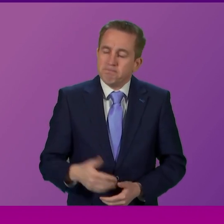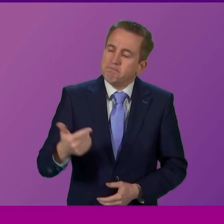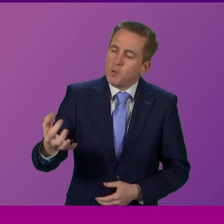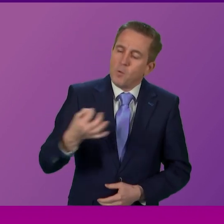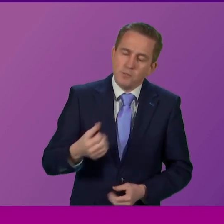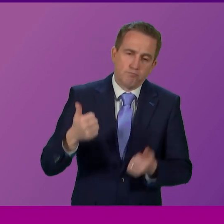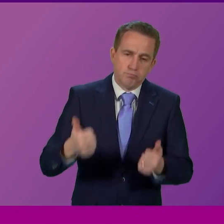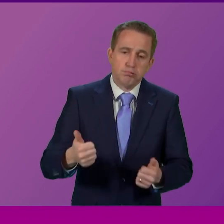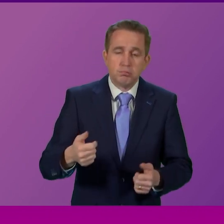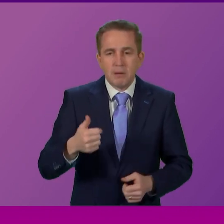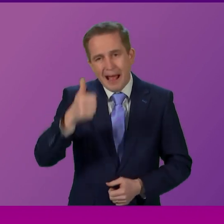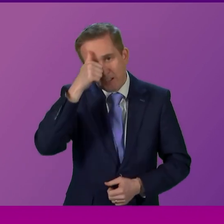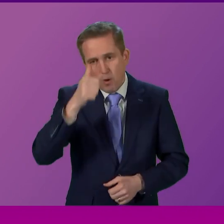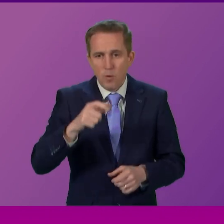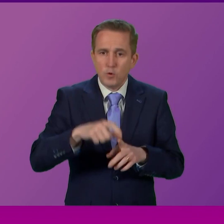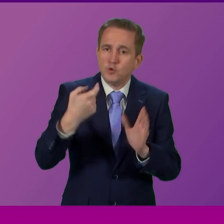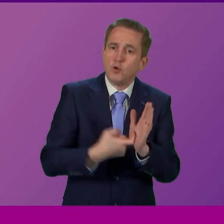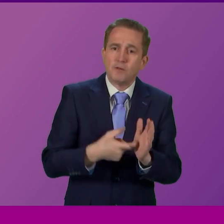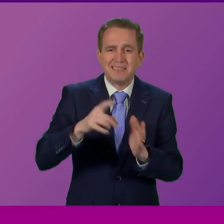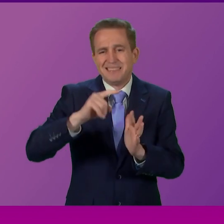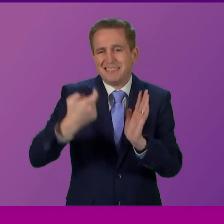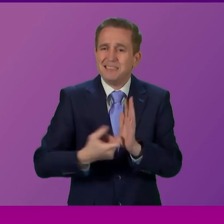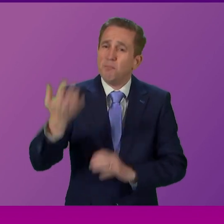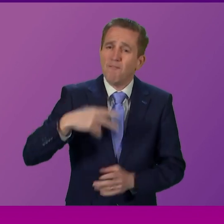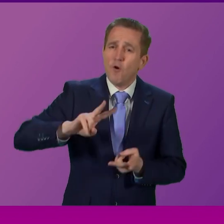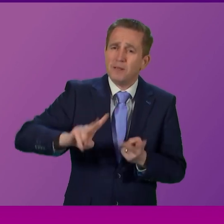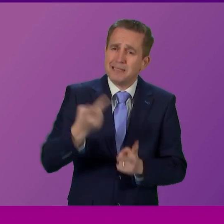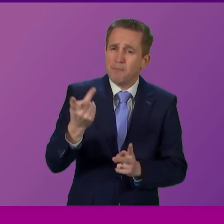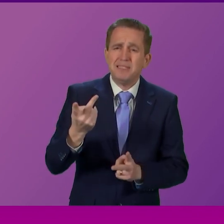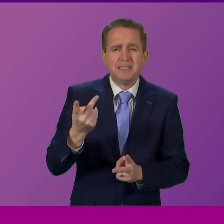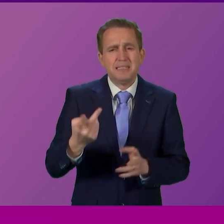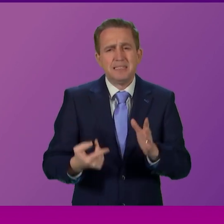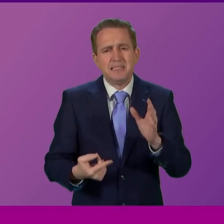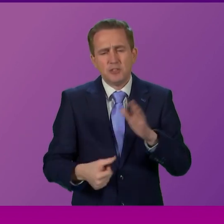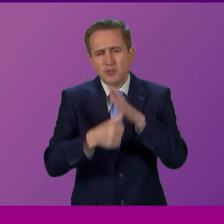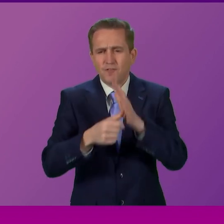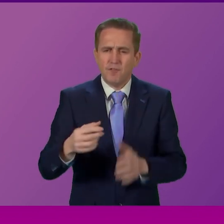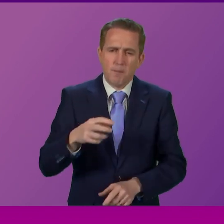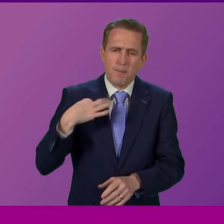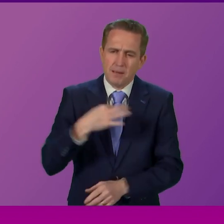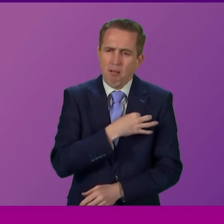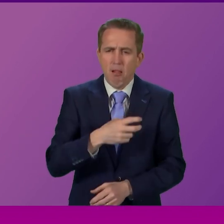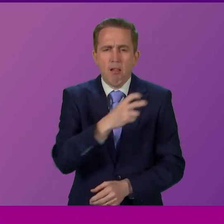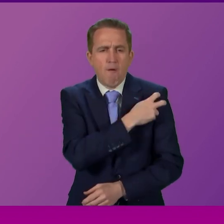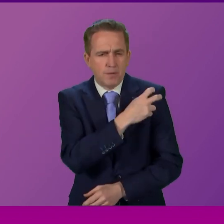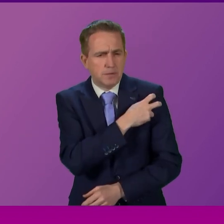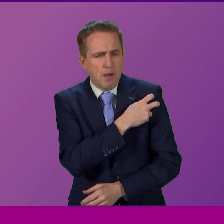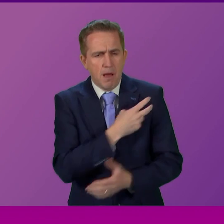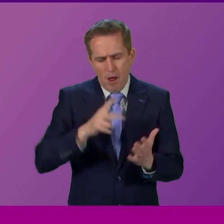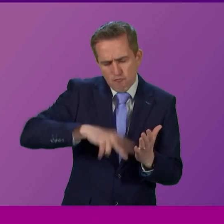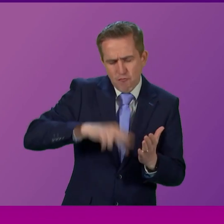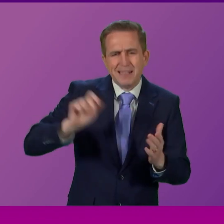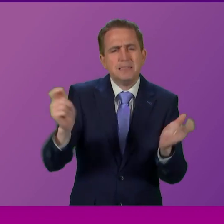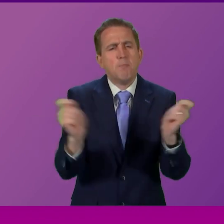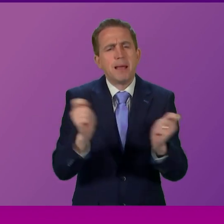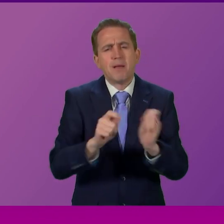question. I of course know Dr Dave Cesar used to be one of our Deputy Chief Medical Officers here in the Government. grateful for the work he's done and I read his piece, I think it was in the Times but I